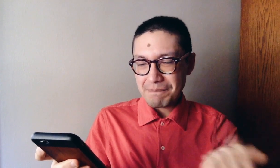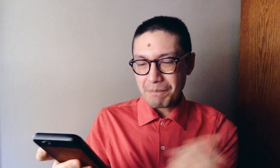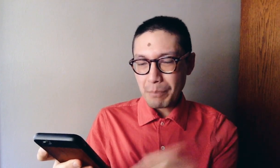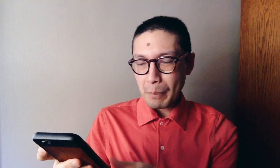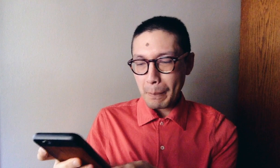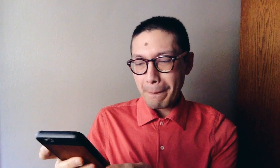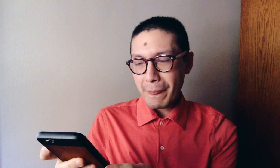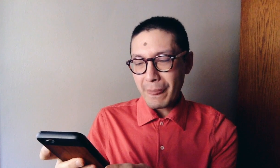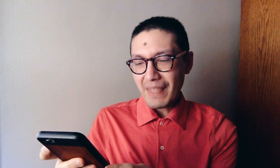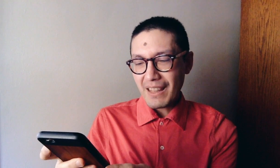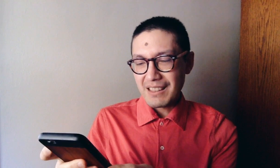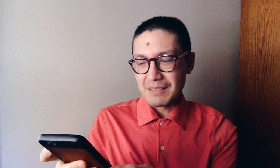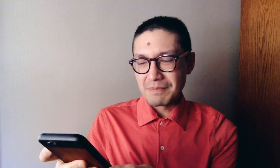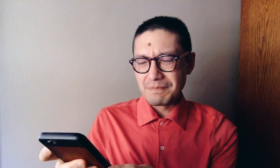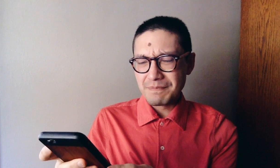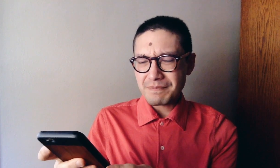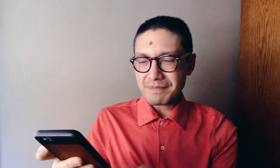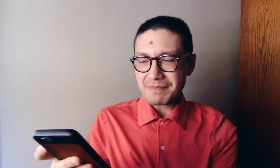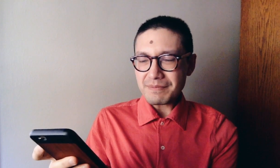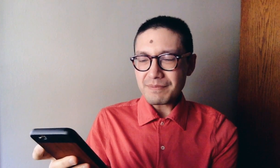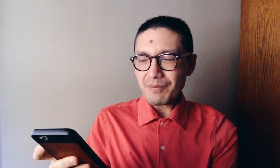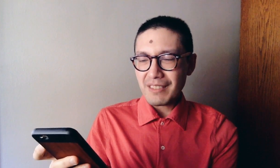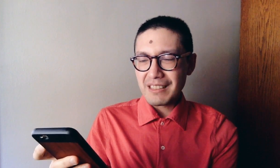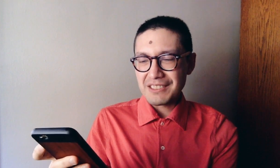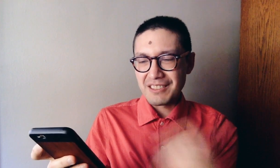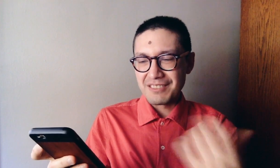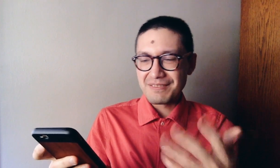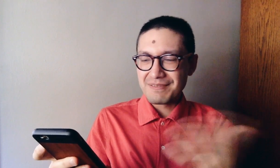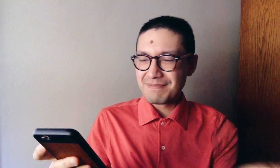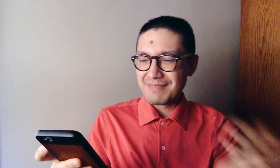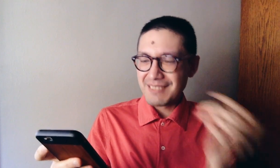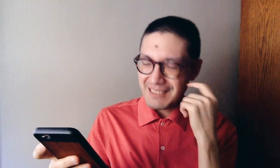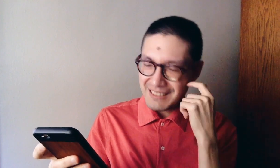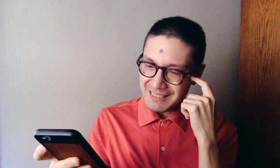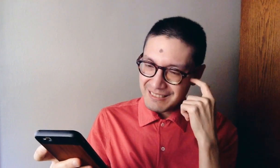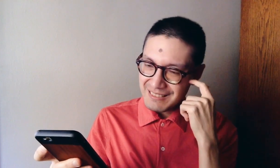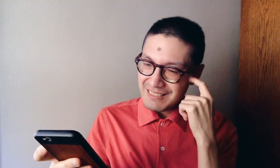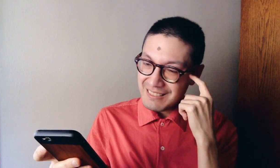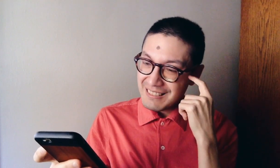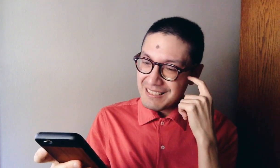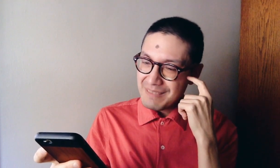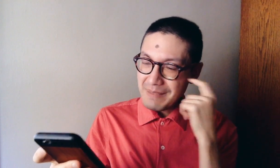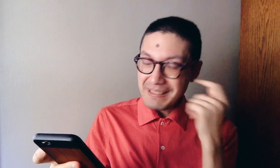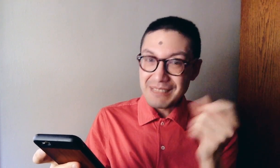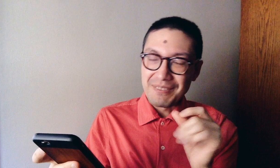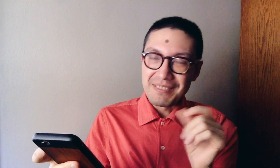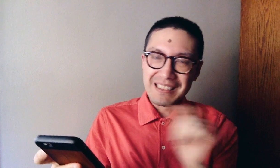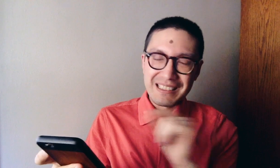um, sort of, uh, maybe some, um,